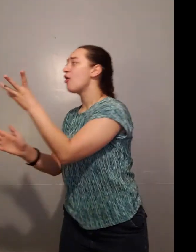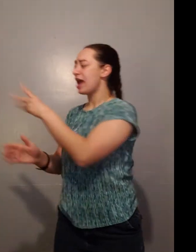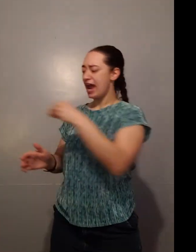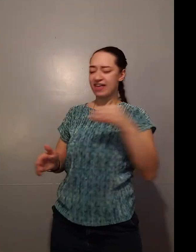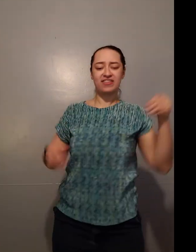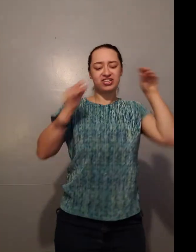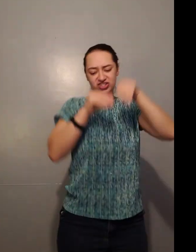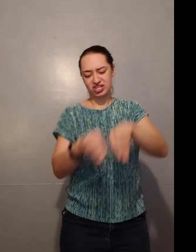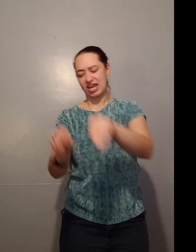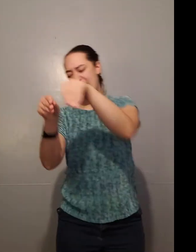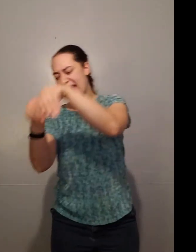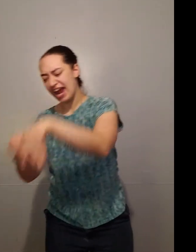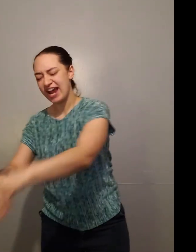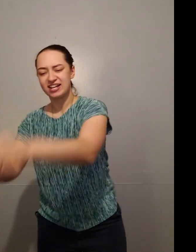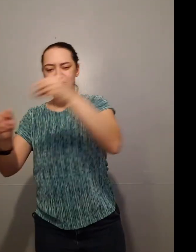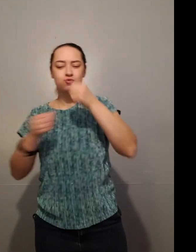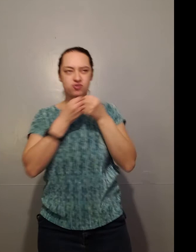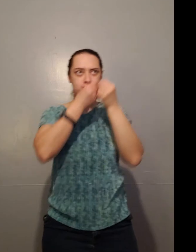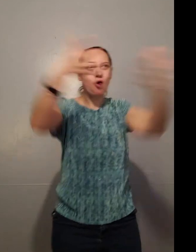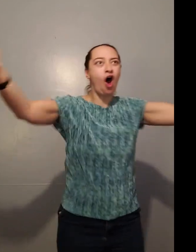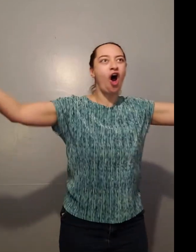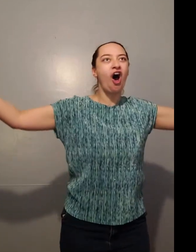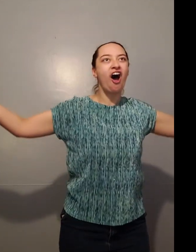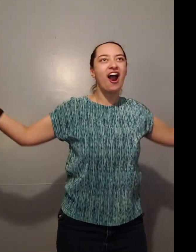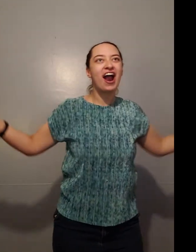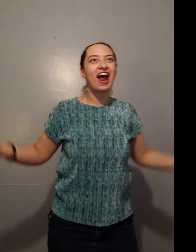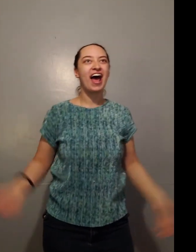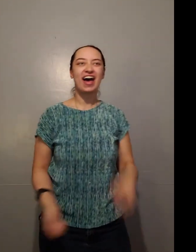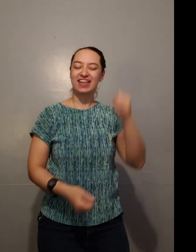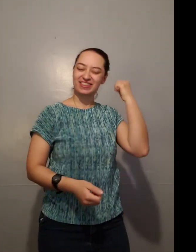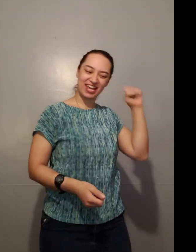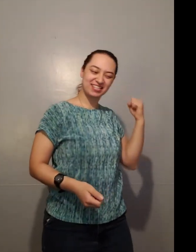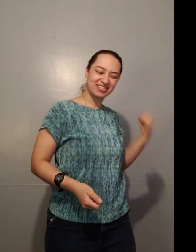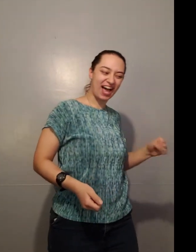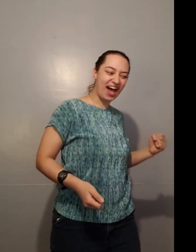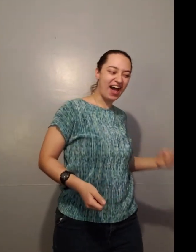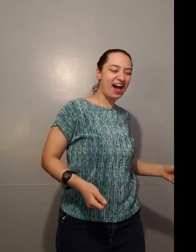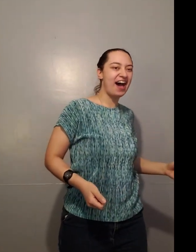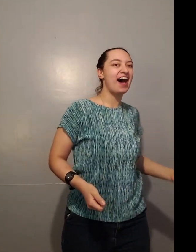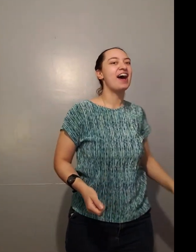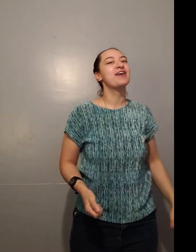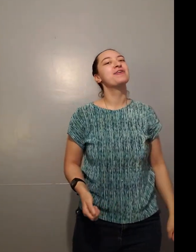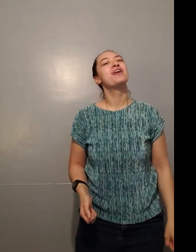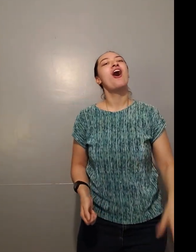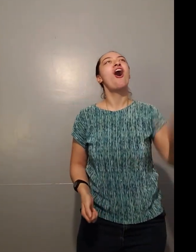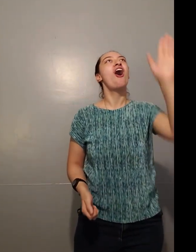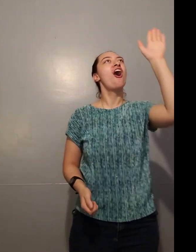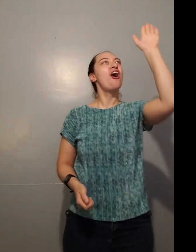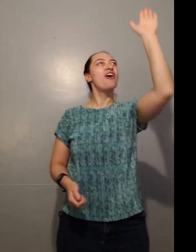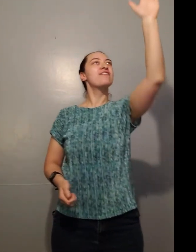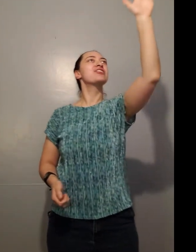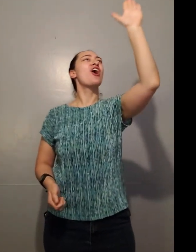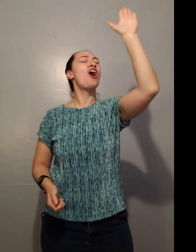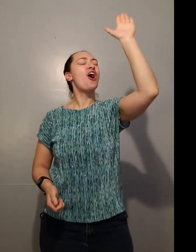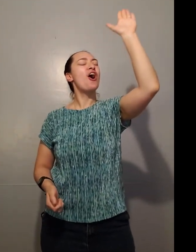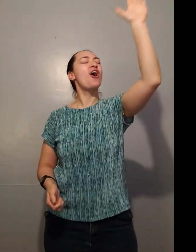and the seas will fall. And the sound of your